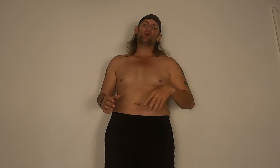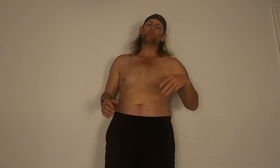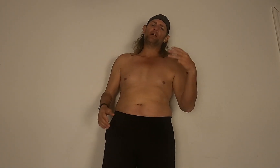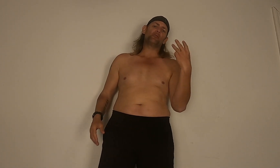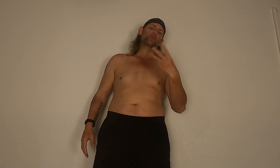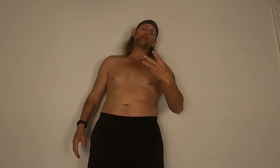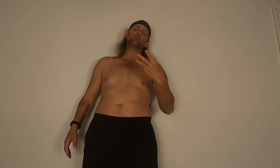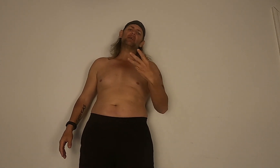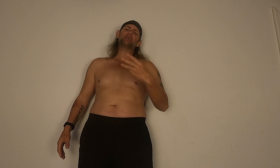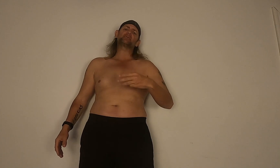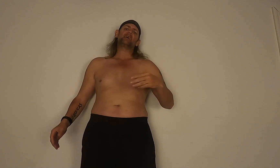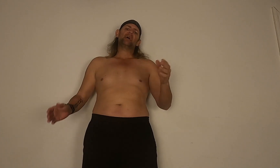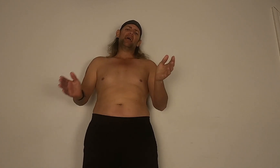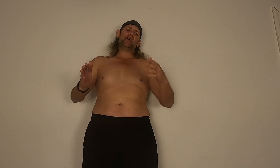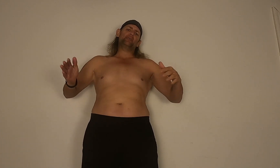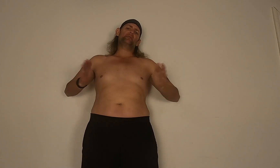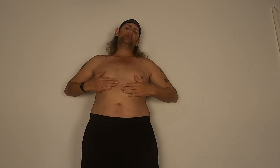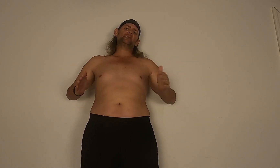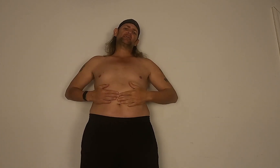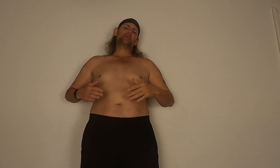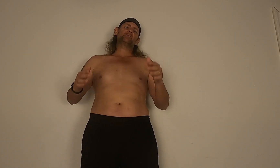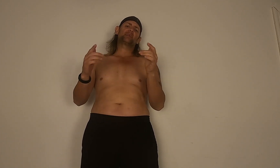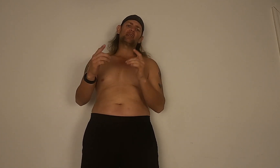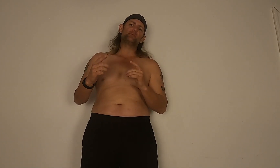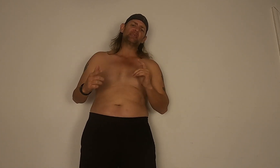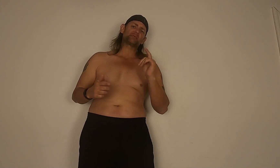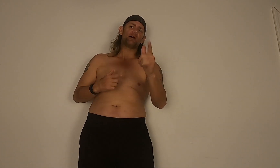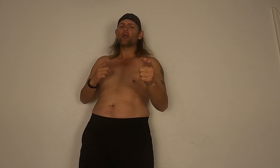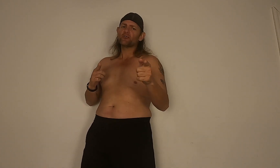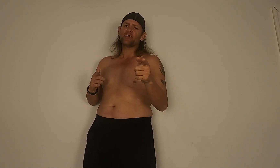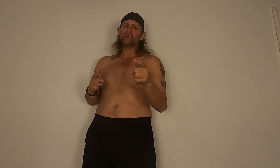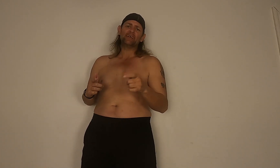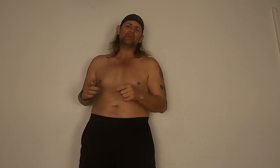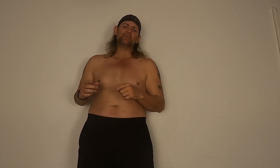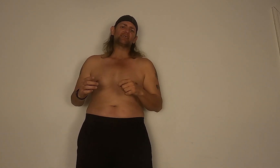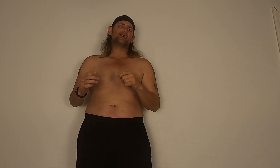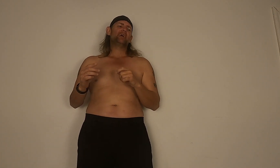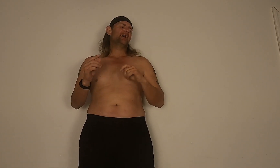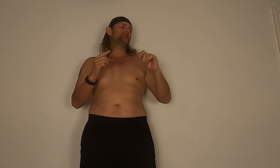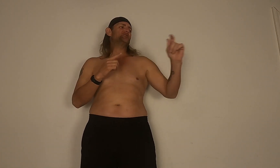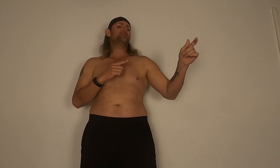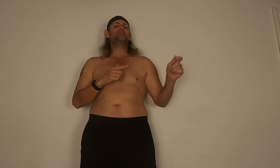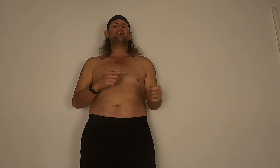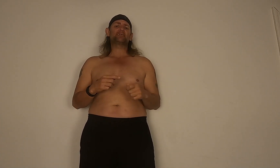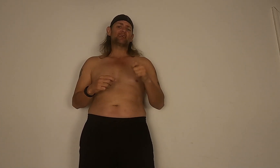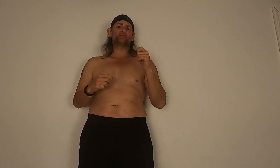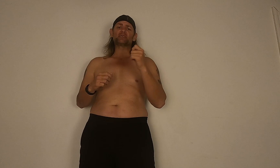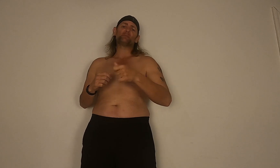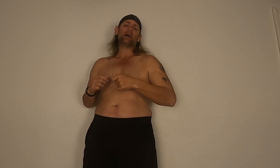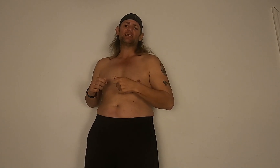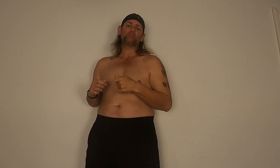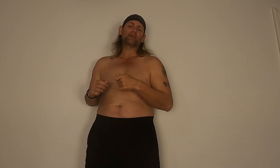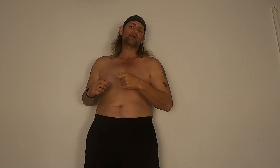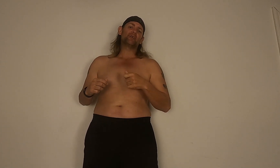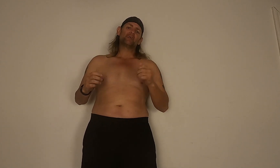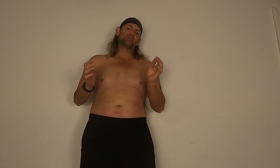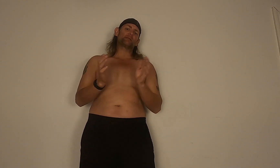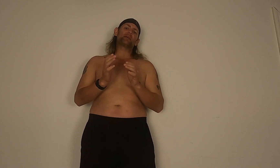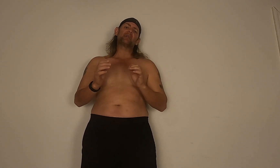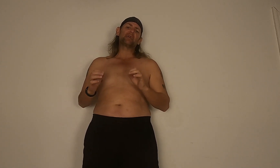up in three weeks and this is going to be smaller than it is and she is going to be smiling bigger because I'm going to